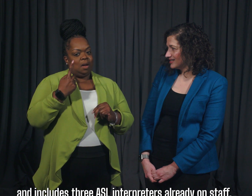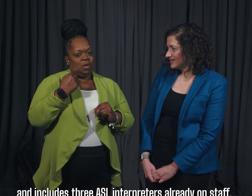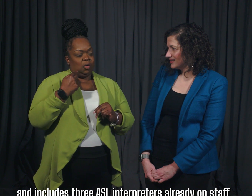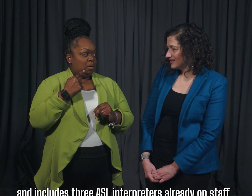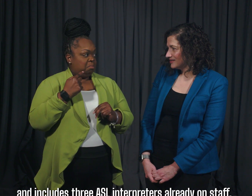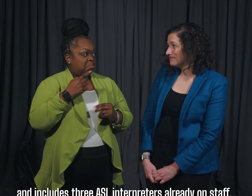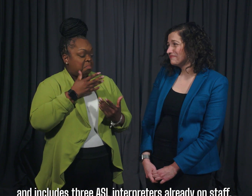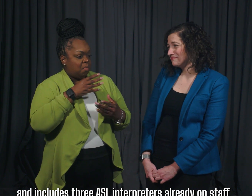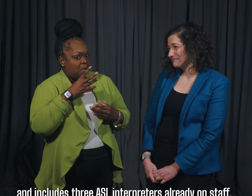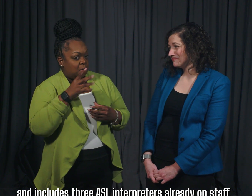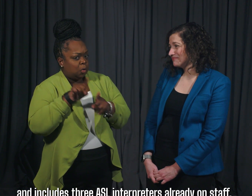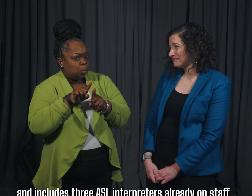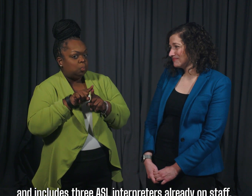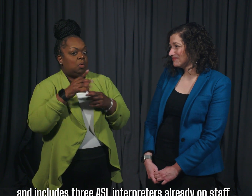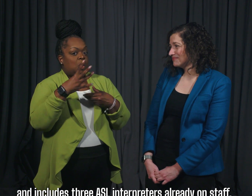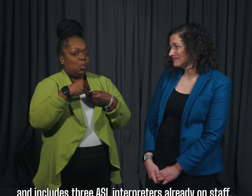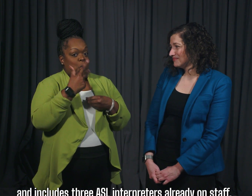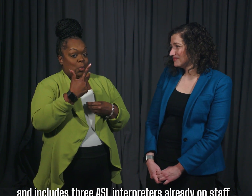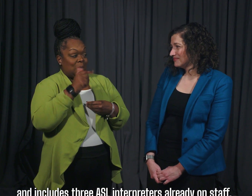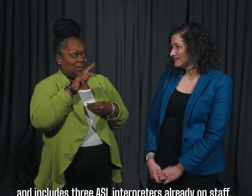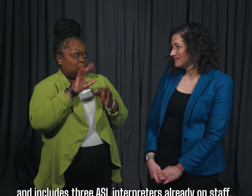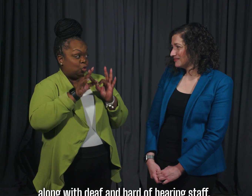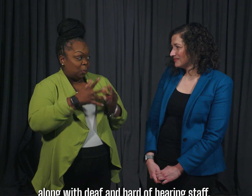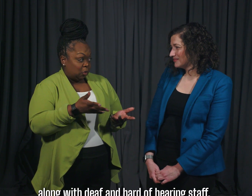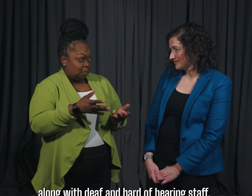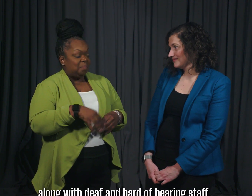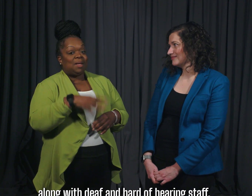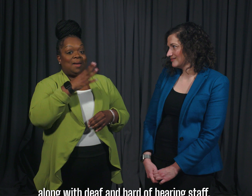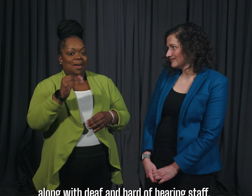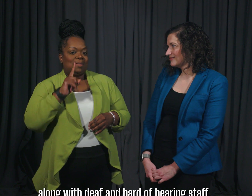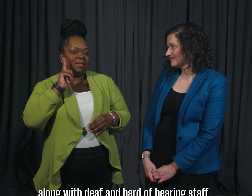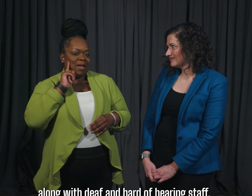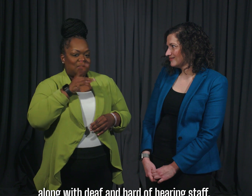three ASL interpreters already city on staff, along with deaf and hard of hearing staff.